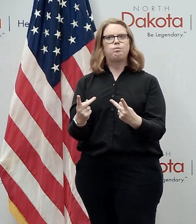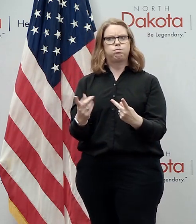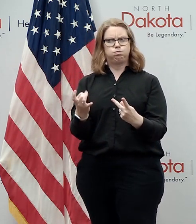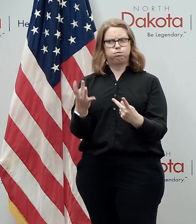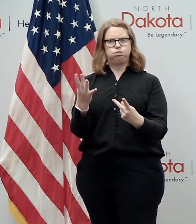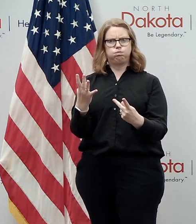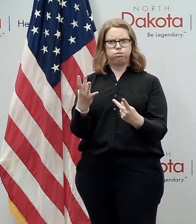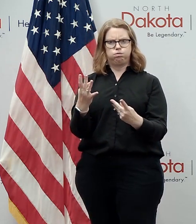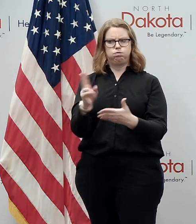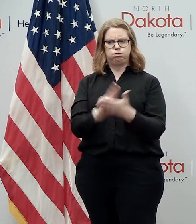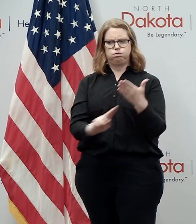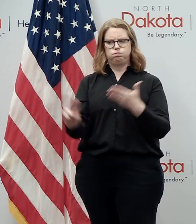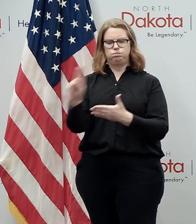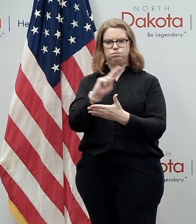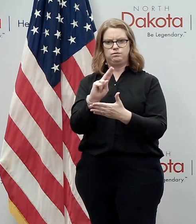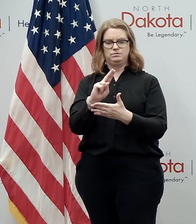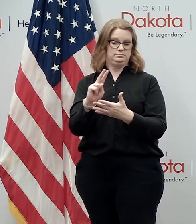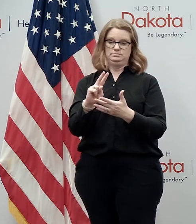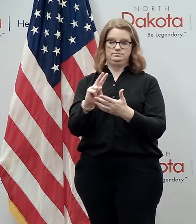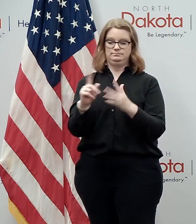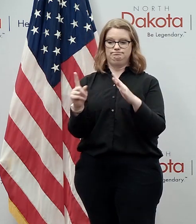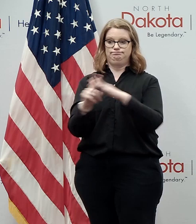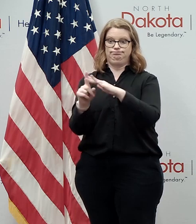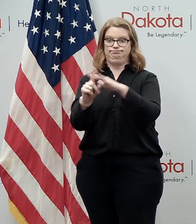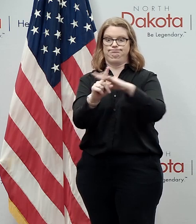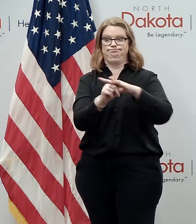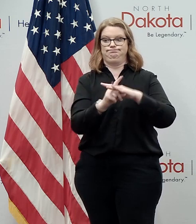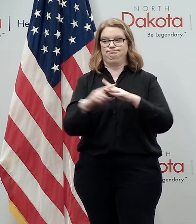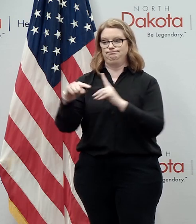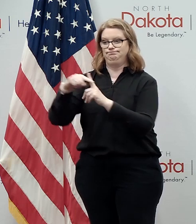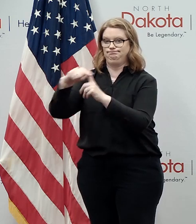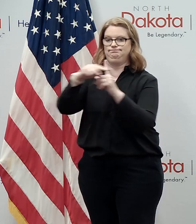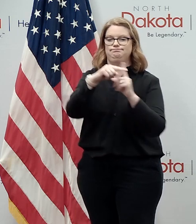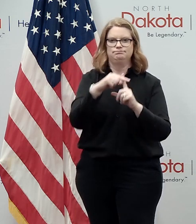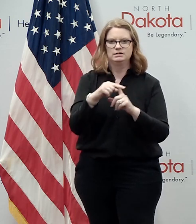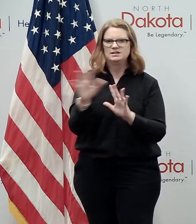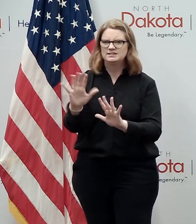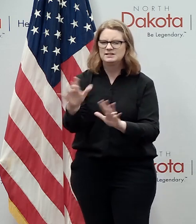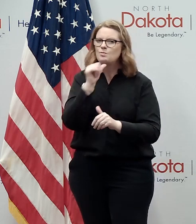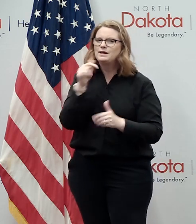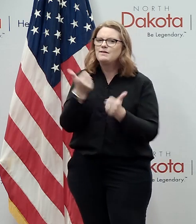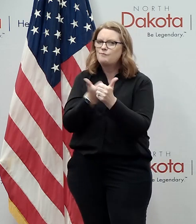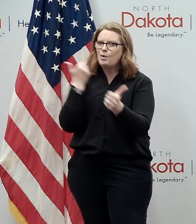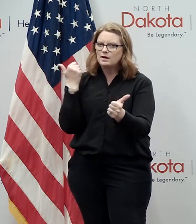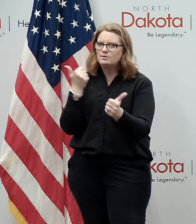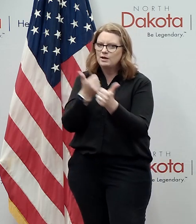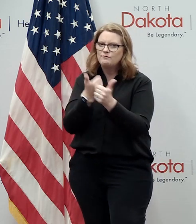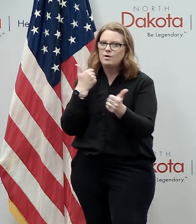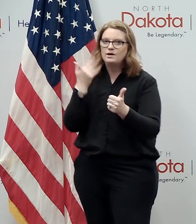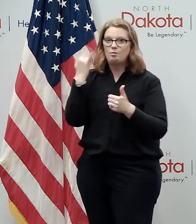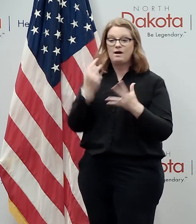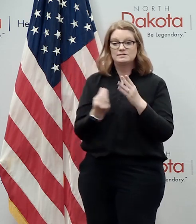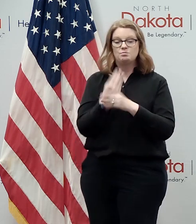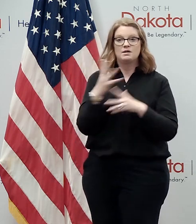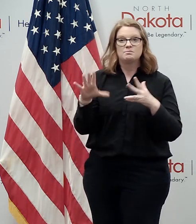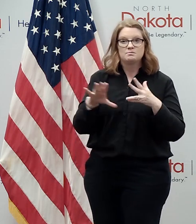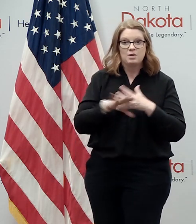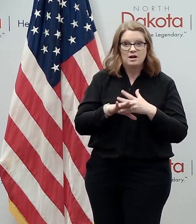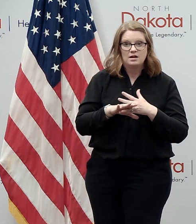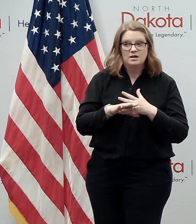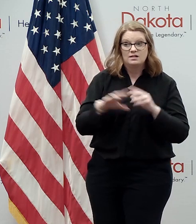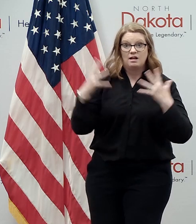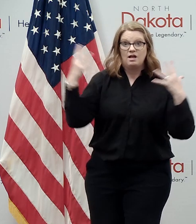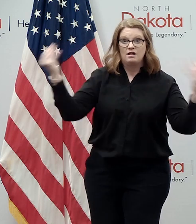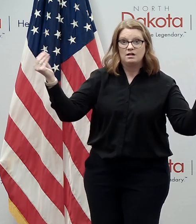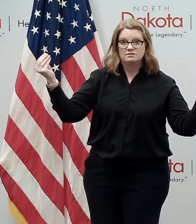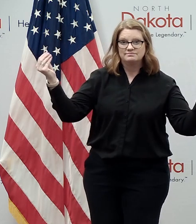universities like uh some other places may have been we didn't have that issue but we want to start thinking about how do we how do we build the